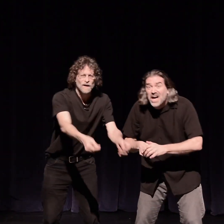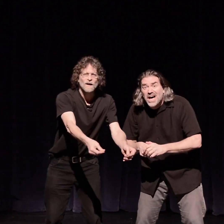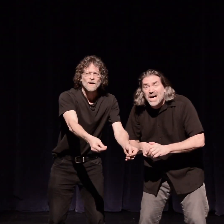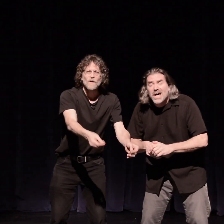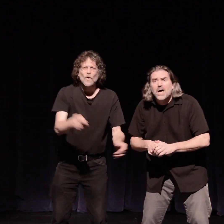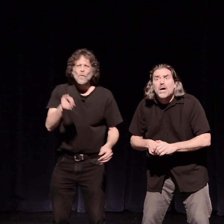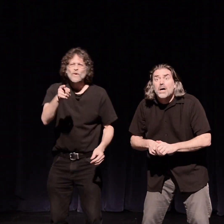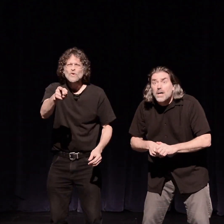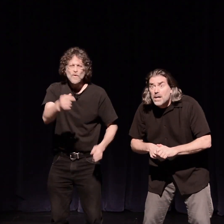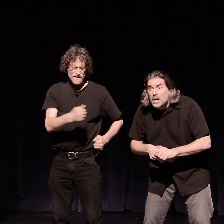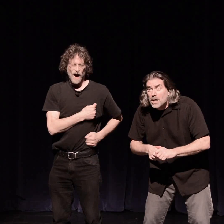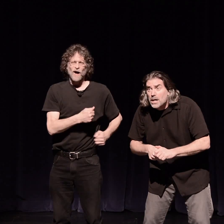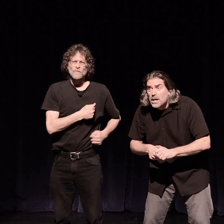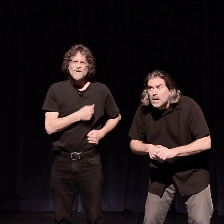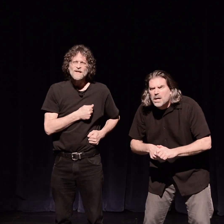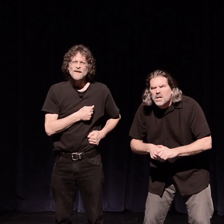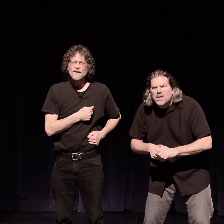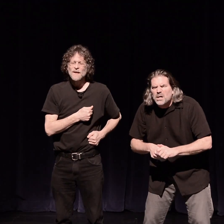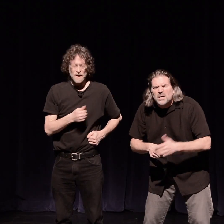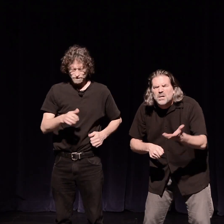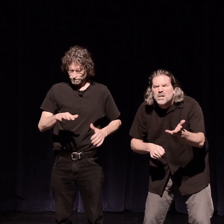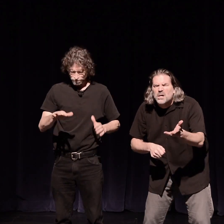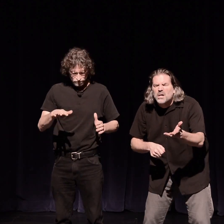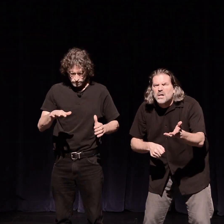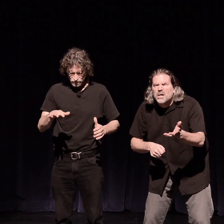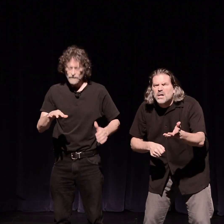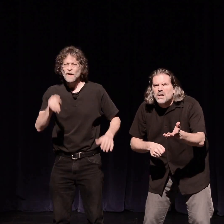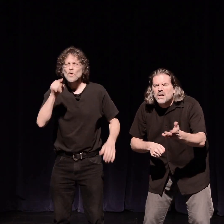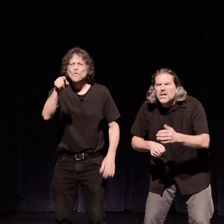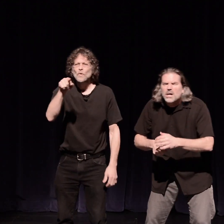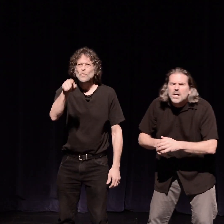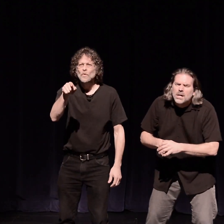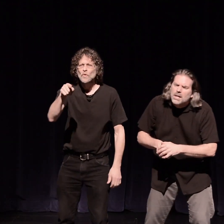Were you in the army? Are in